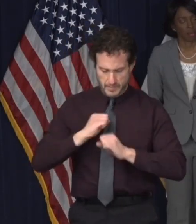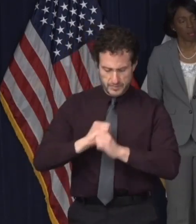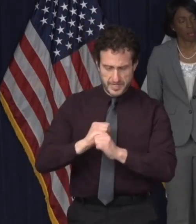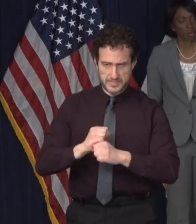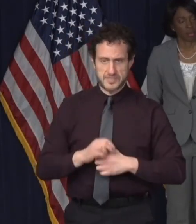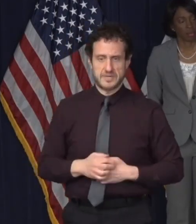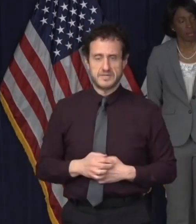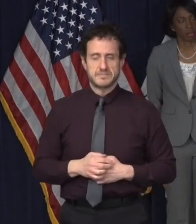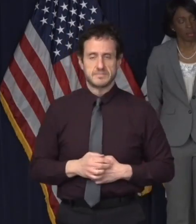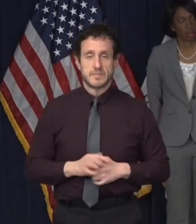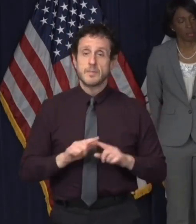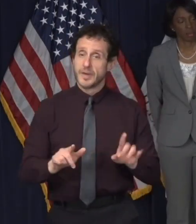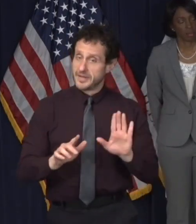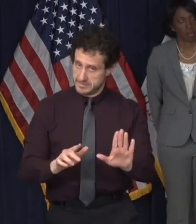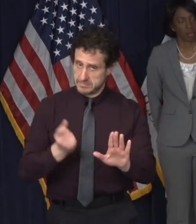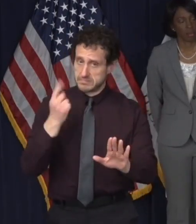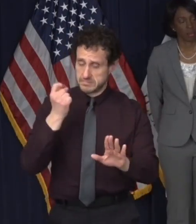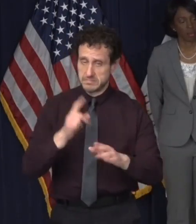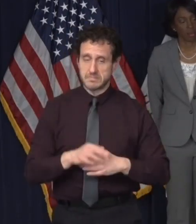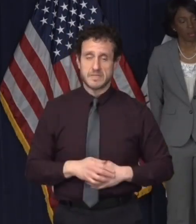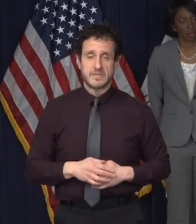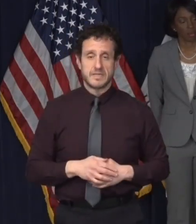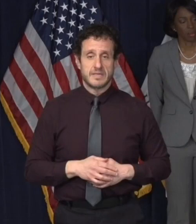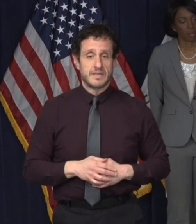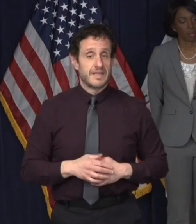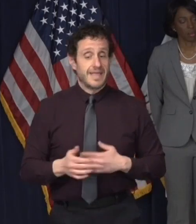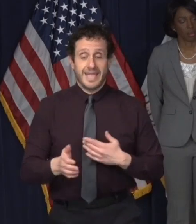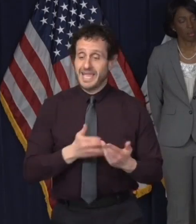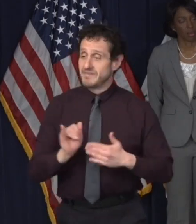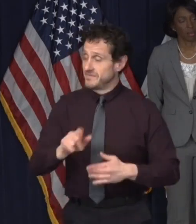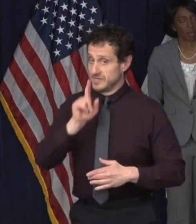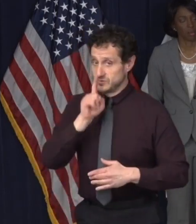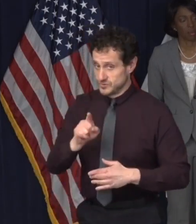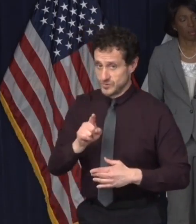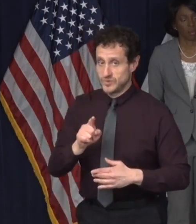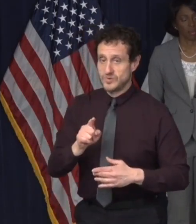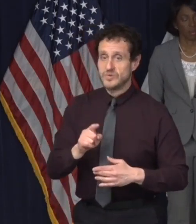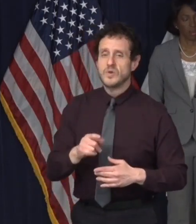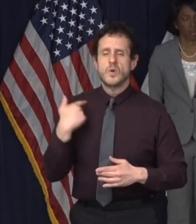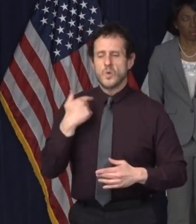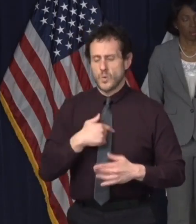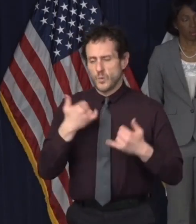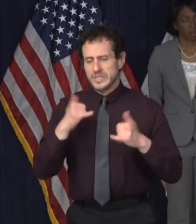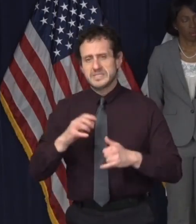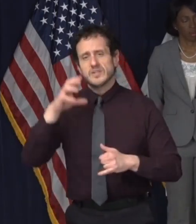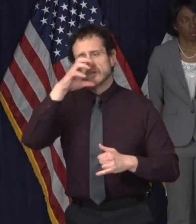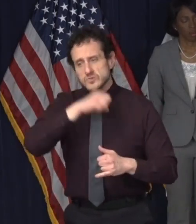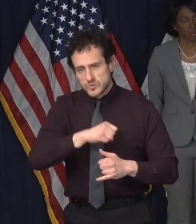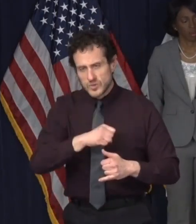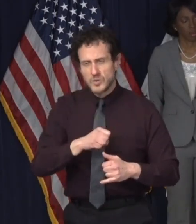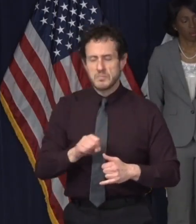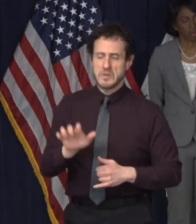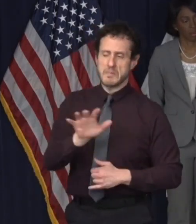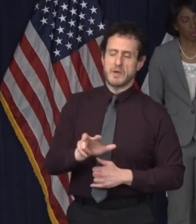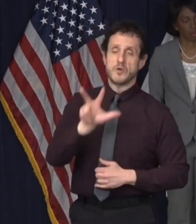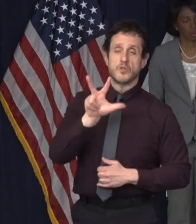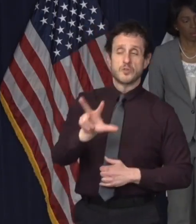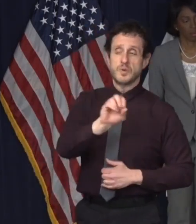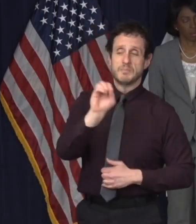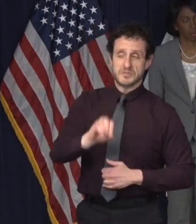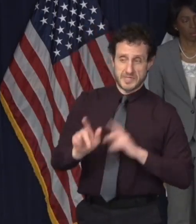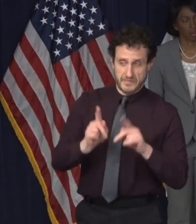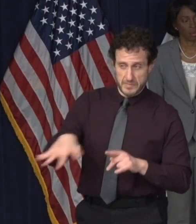However, don't be fooled. They still, even if true, they still lead to a prevalence of individuals who were ever infected of about